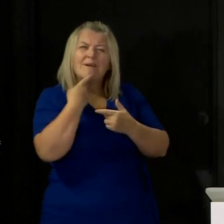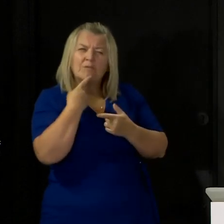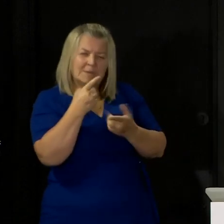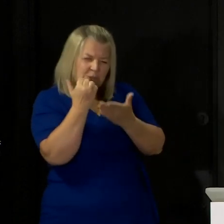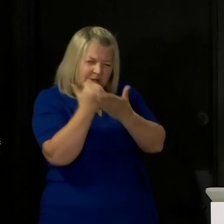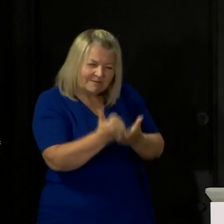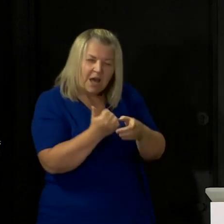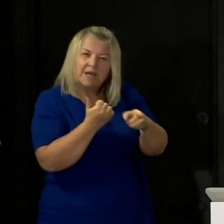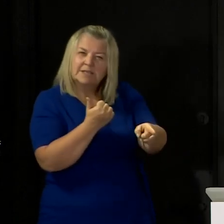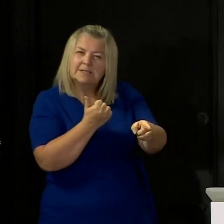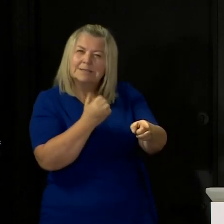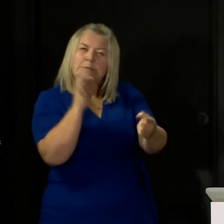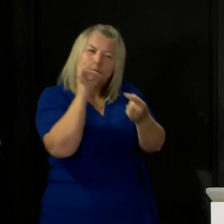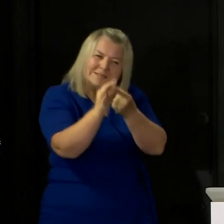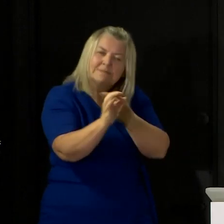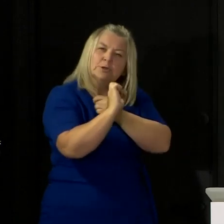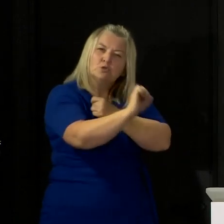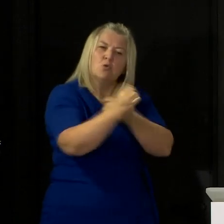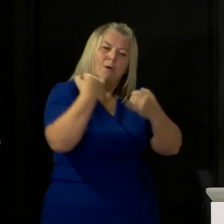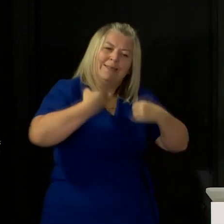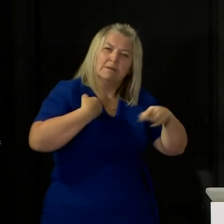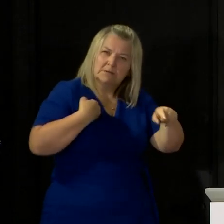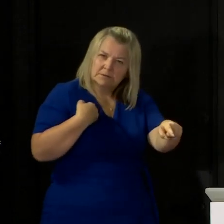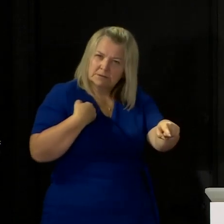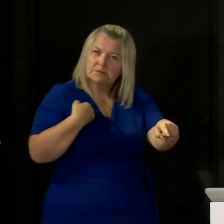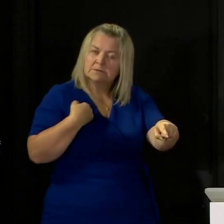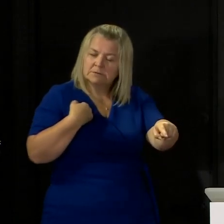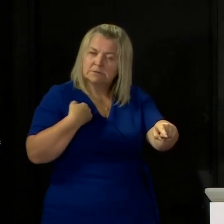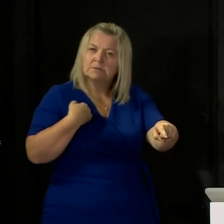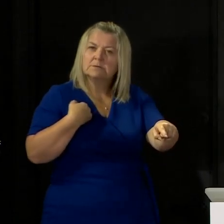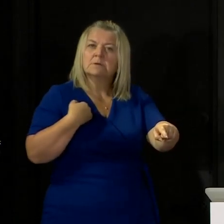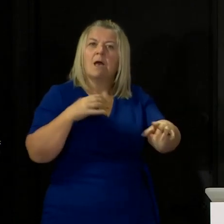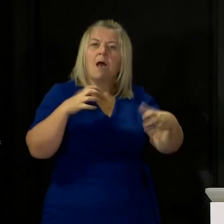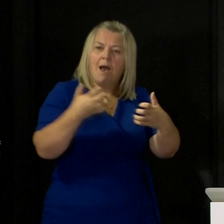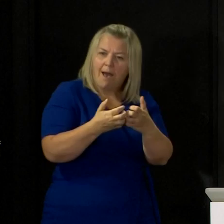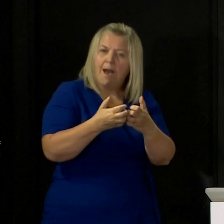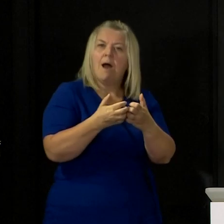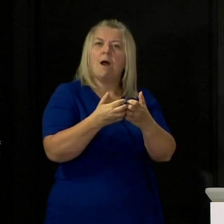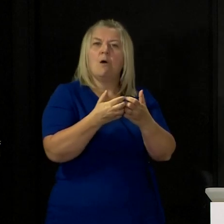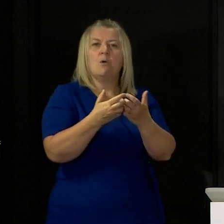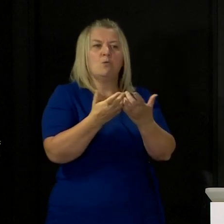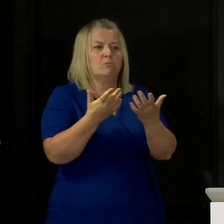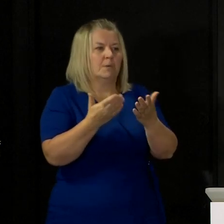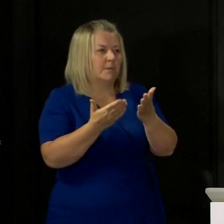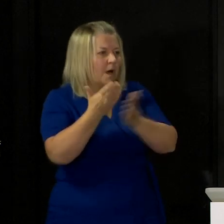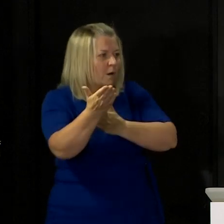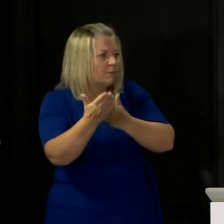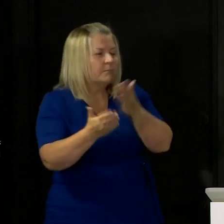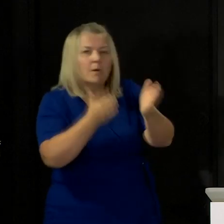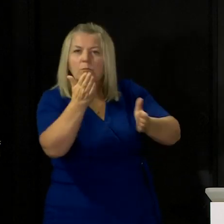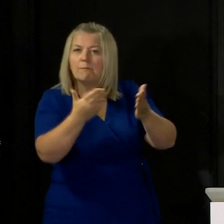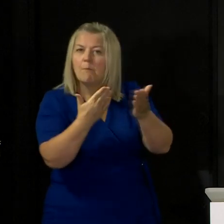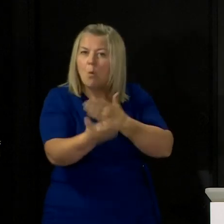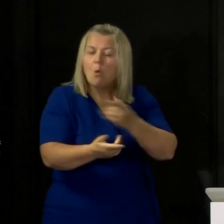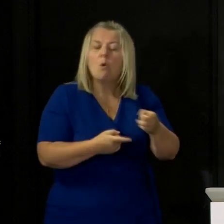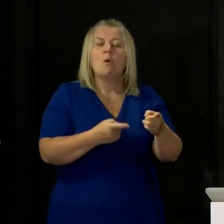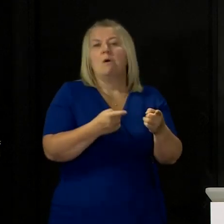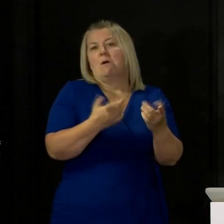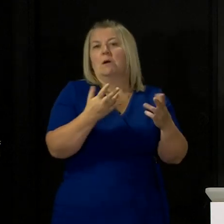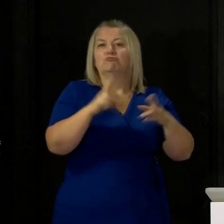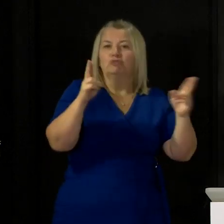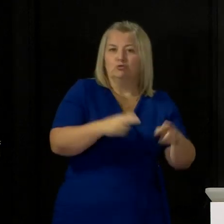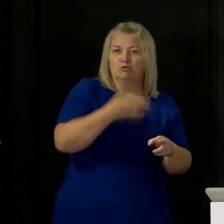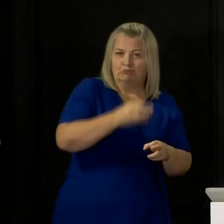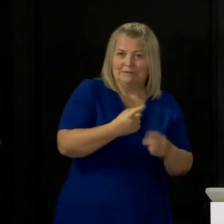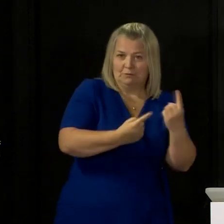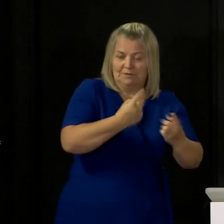to make more informed judgments about the risks you can take and how you mitigate those risks so I really do from the bottom of my heart